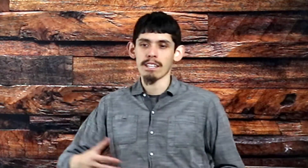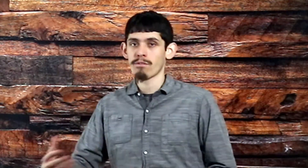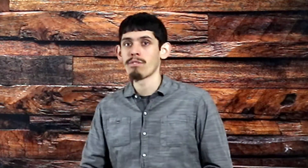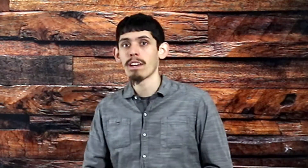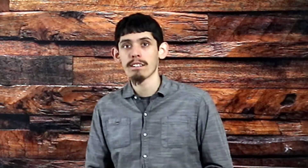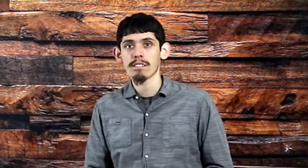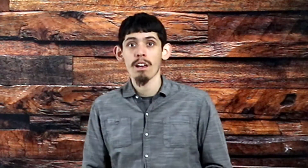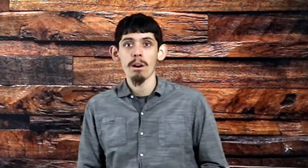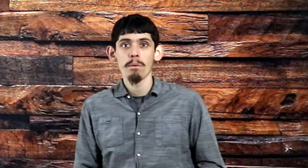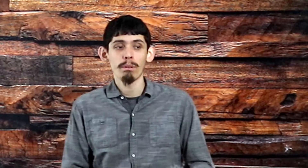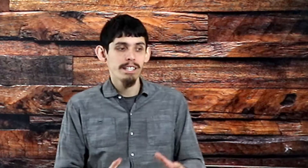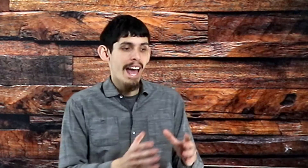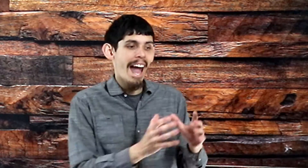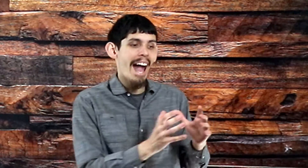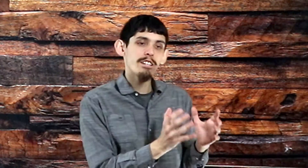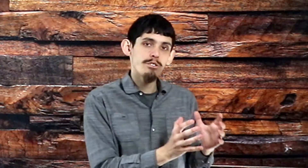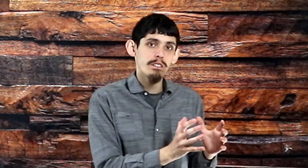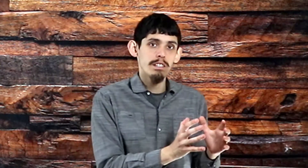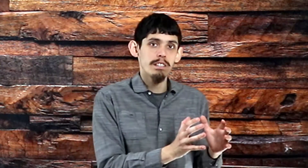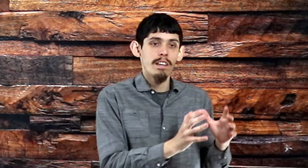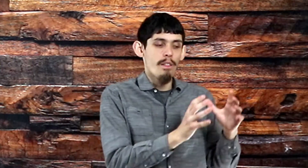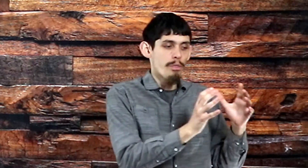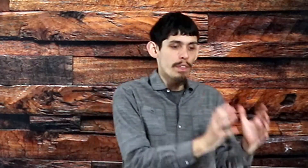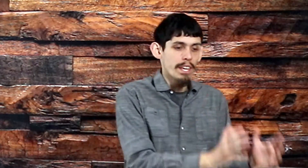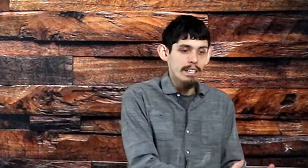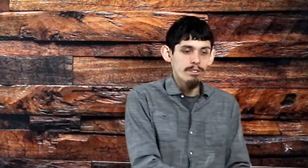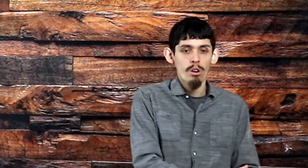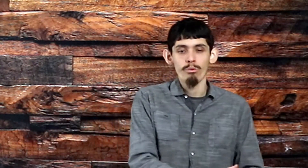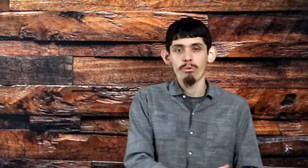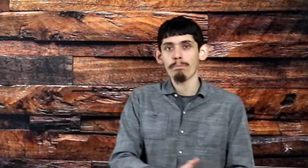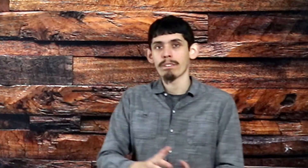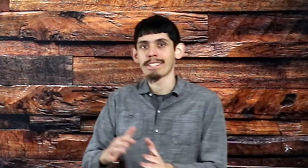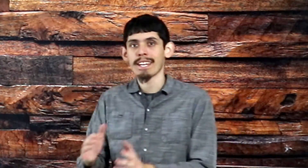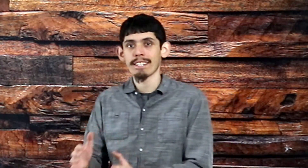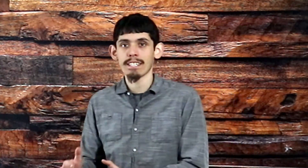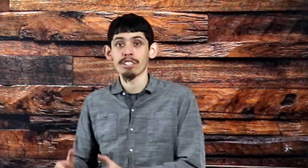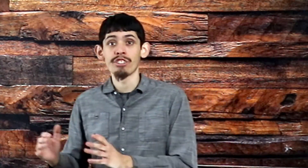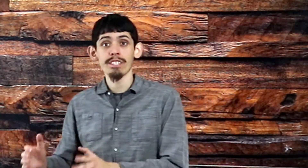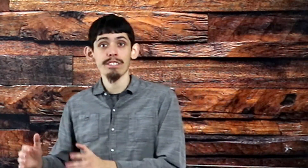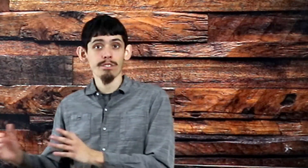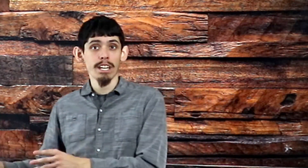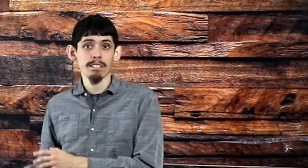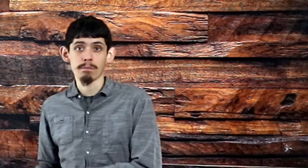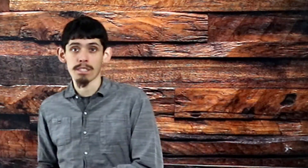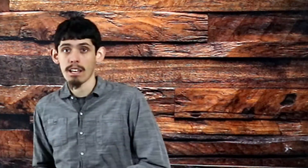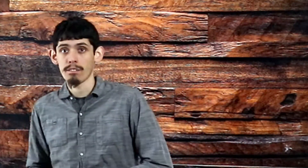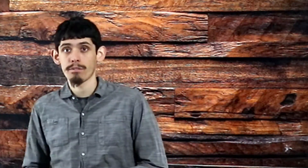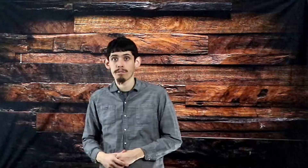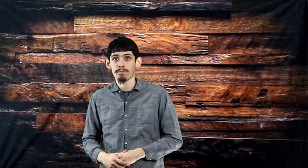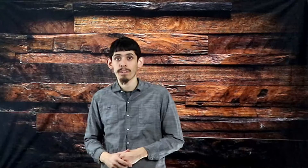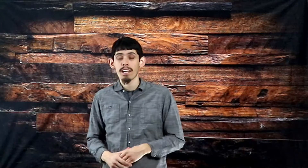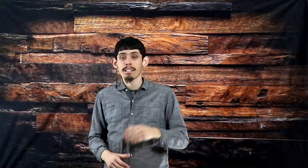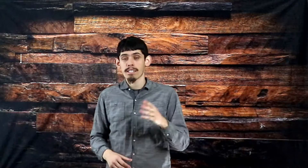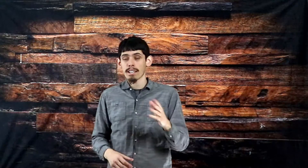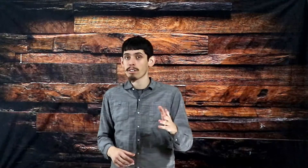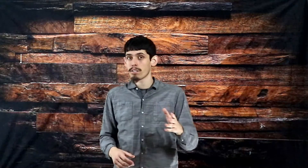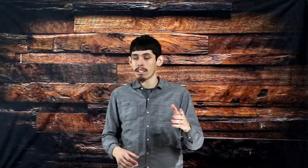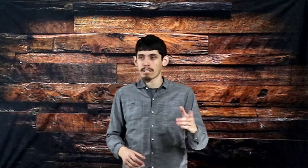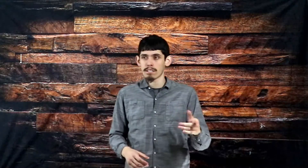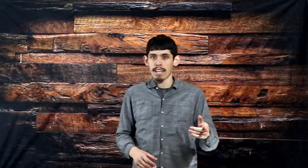events. But it's actually things representing Jesus Christ Himself. 2 Corinthians 10